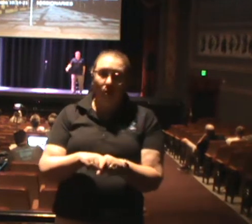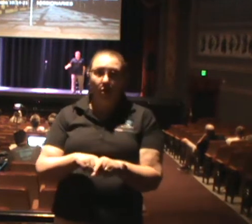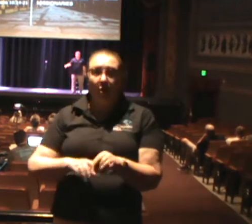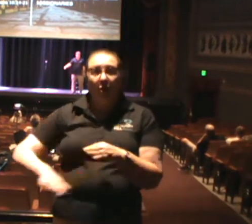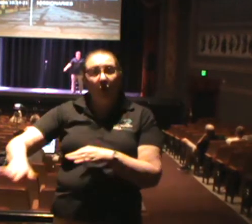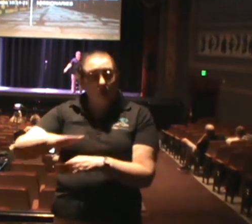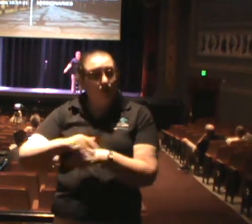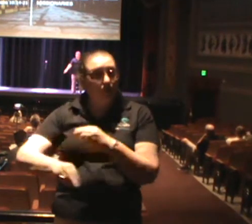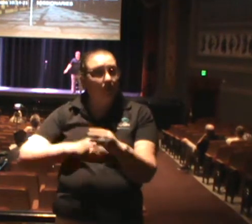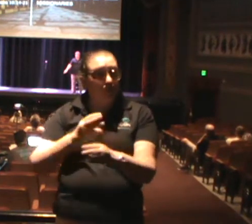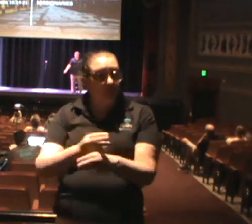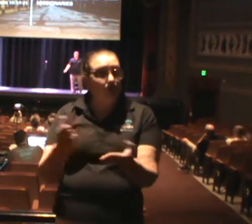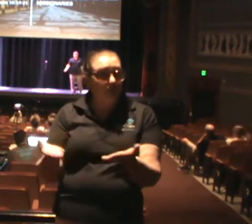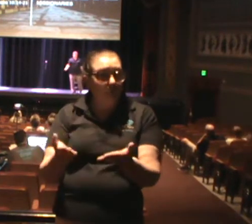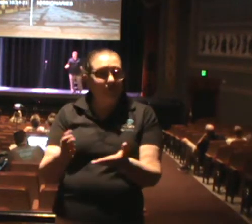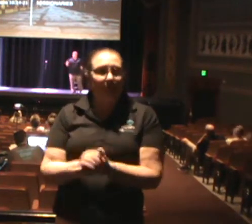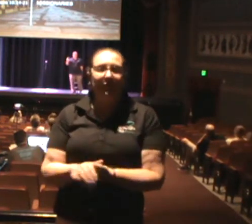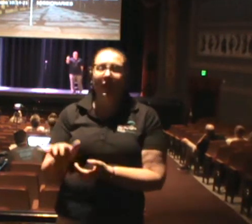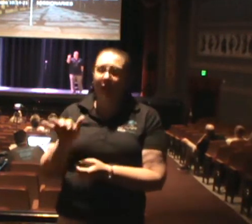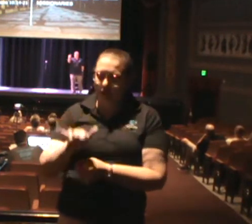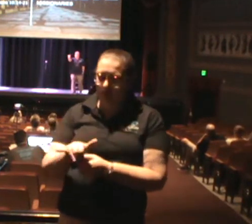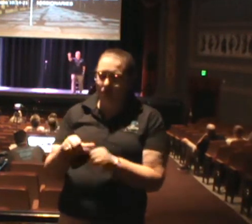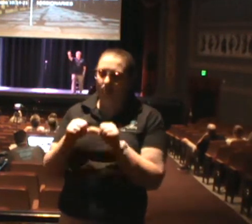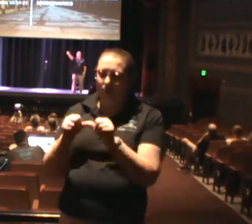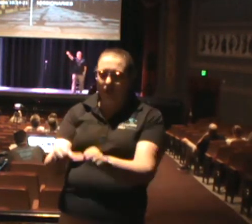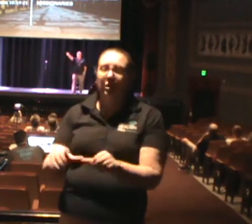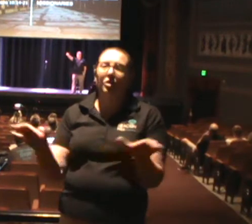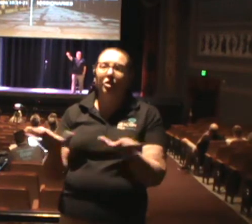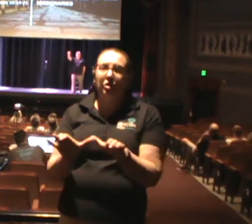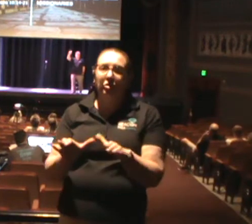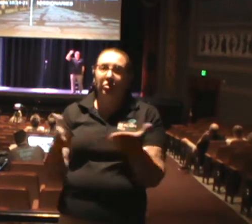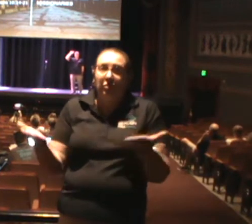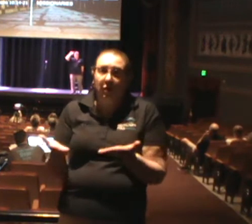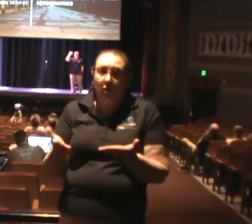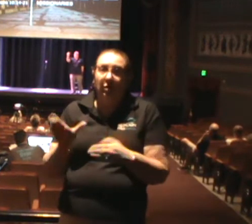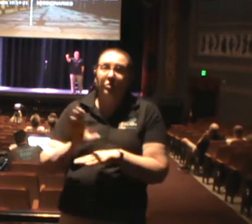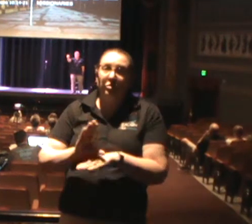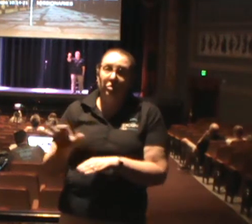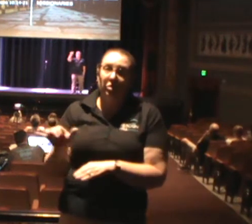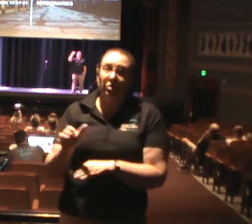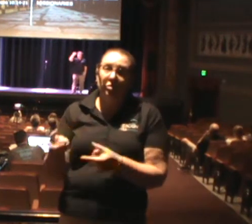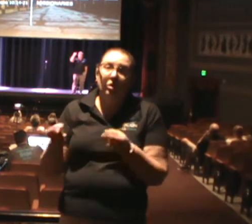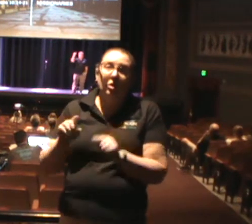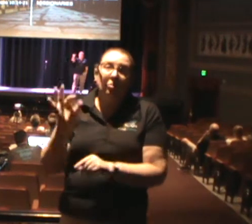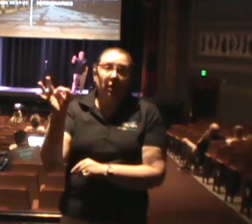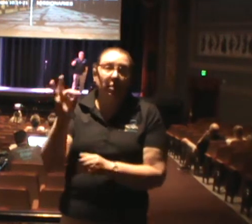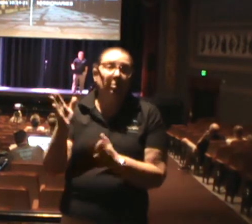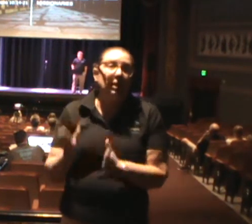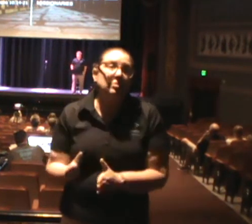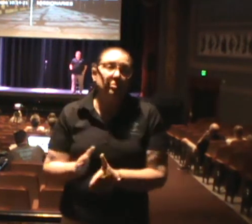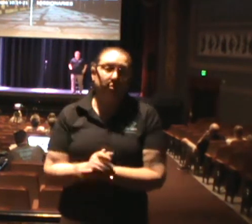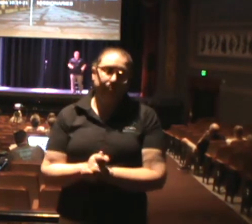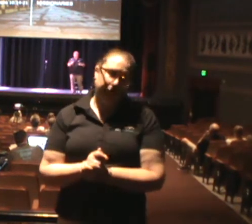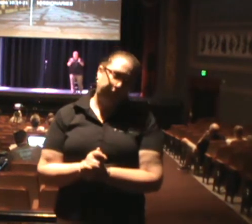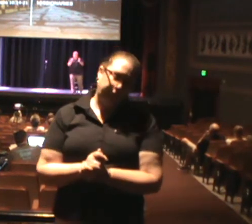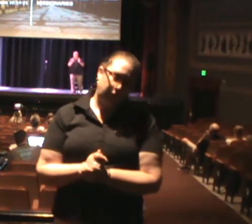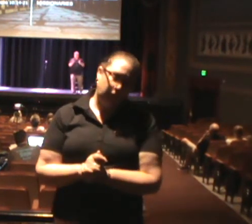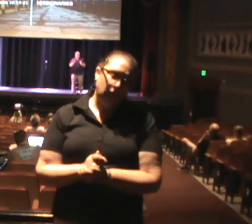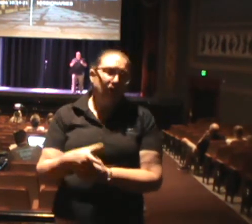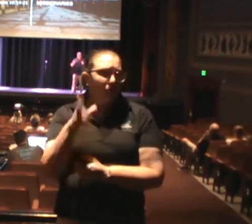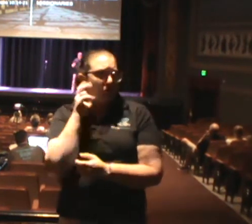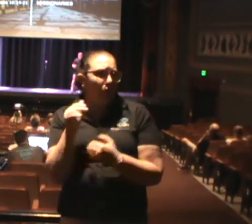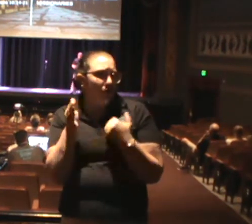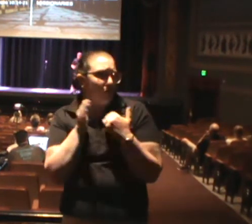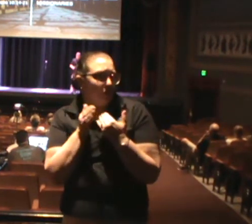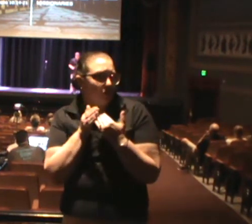am the pastor of this church. Amen? So we will take the good use of the gospel of Jesus Christ to every corner of the well and to the ends of the earth. So listen